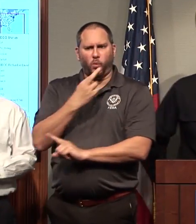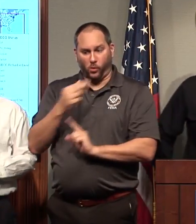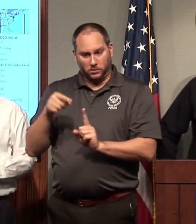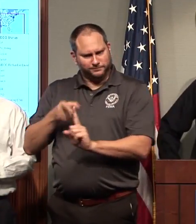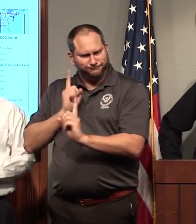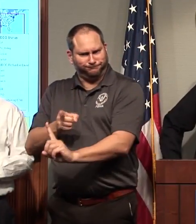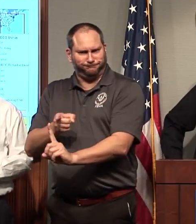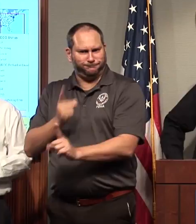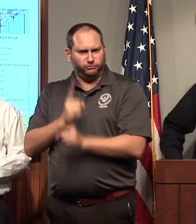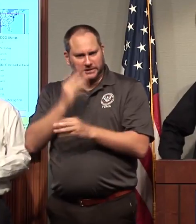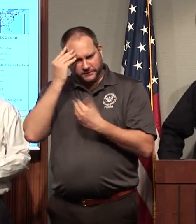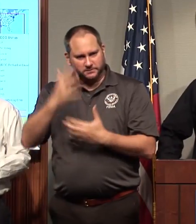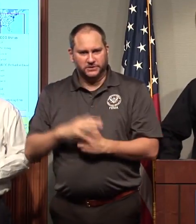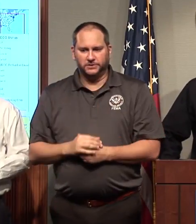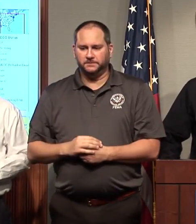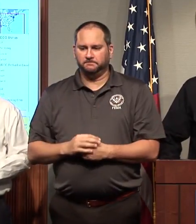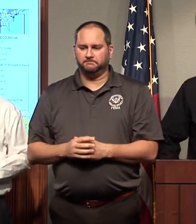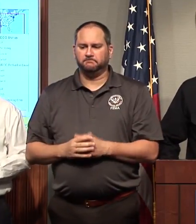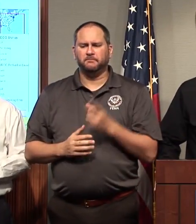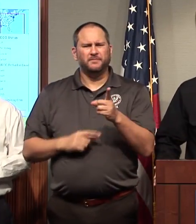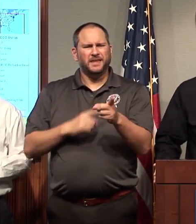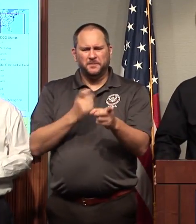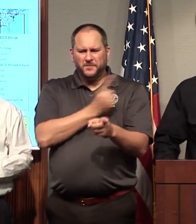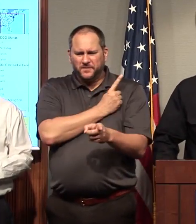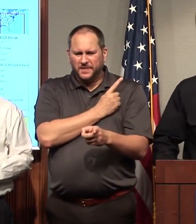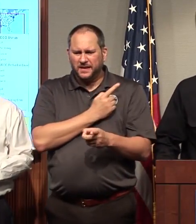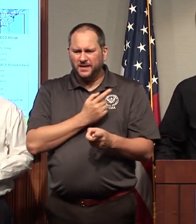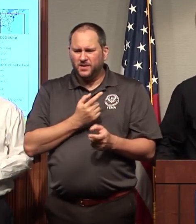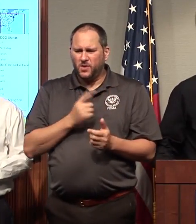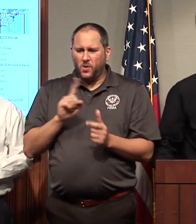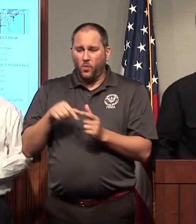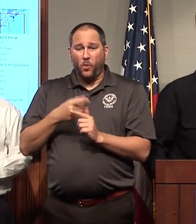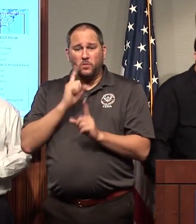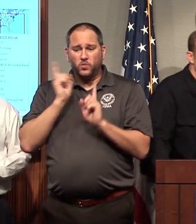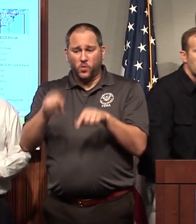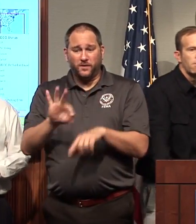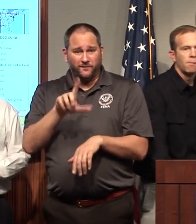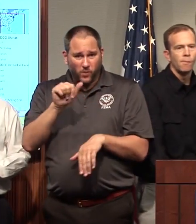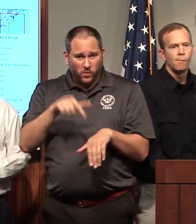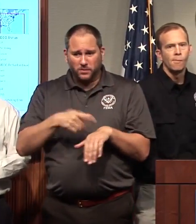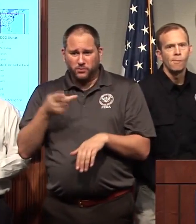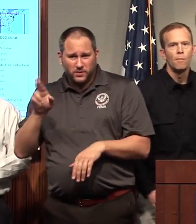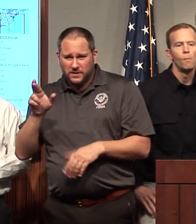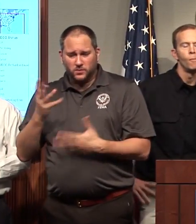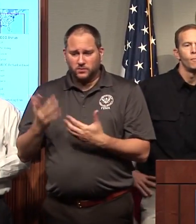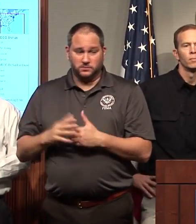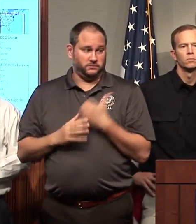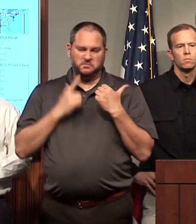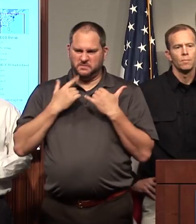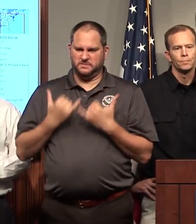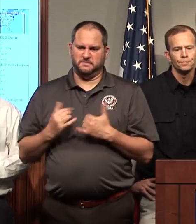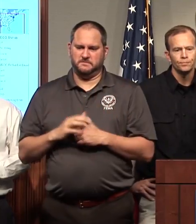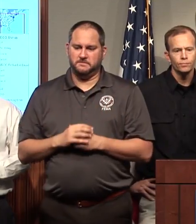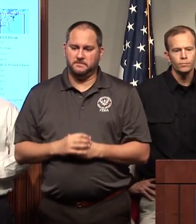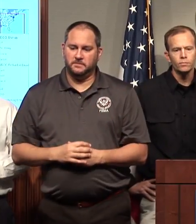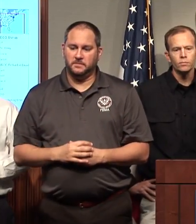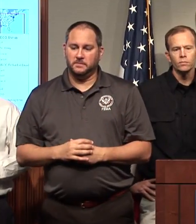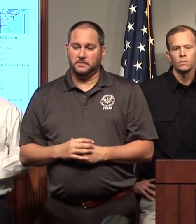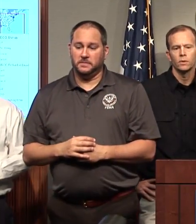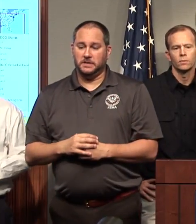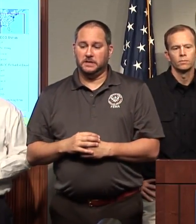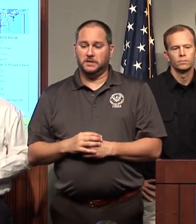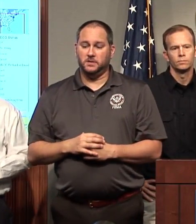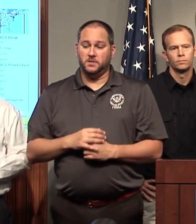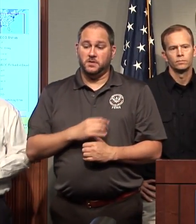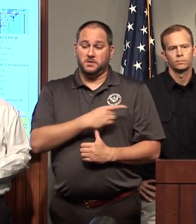When will you guys go to Florida? I know you're going to Puerto Rico now, but yeah. Yeah, we likely will be going later this